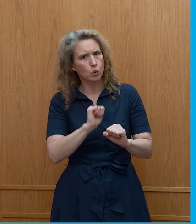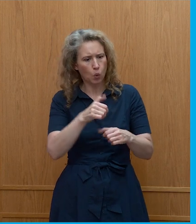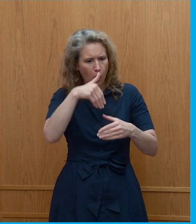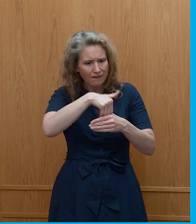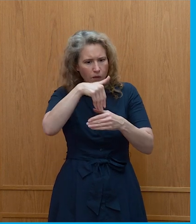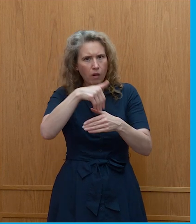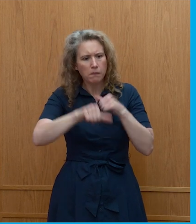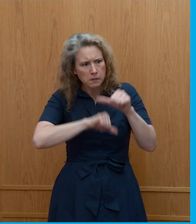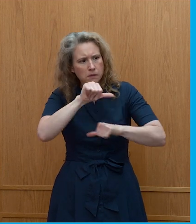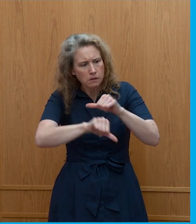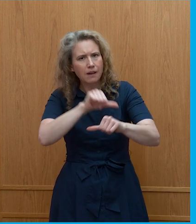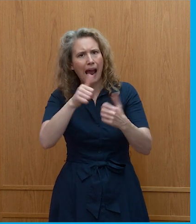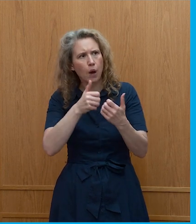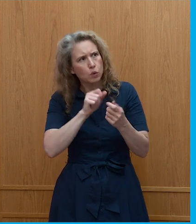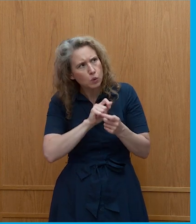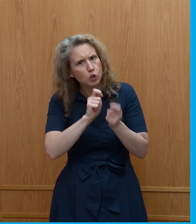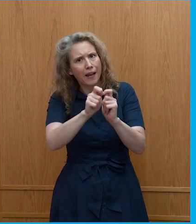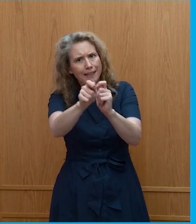important. Thank you.